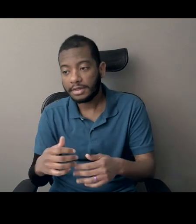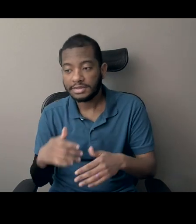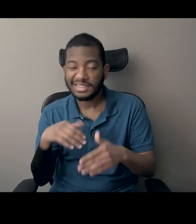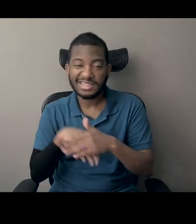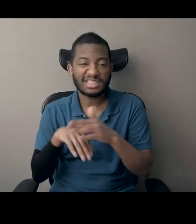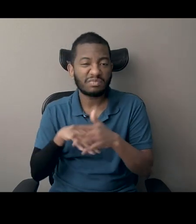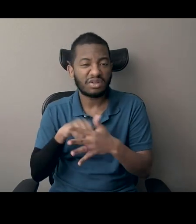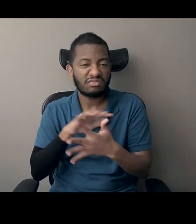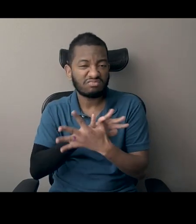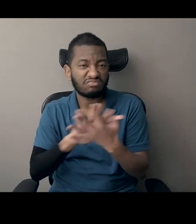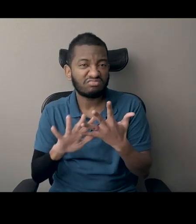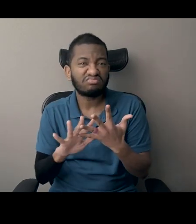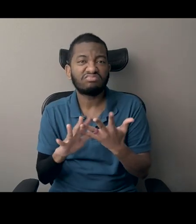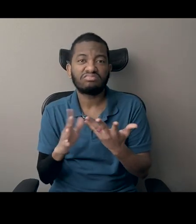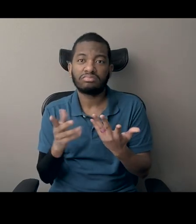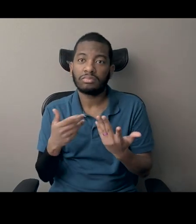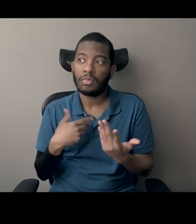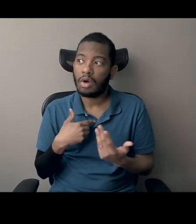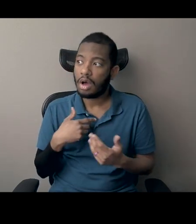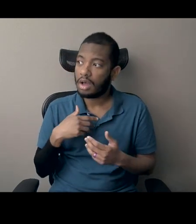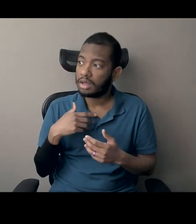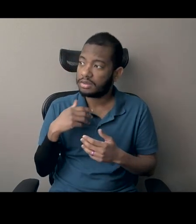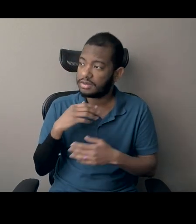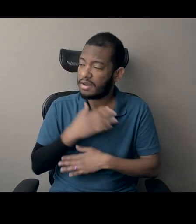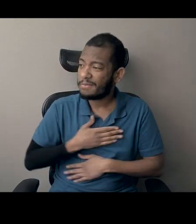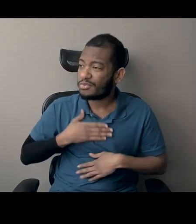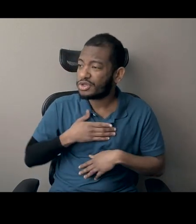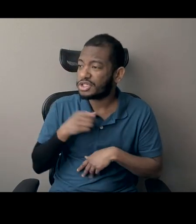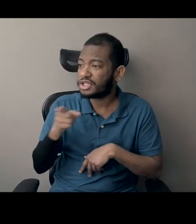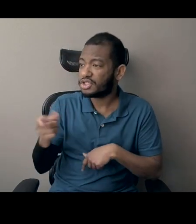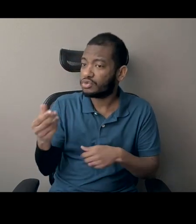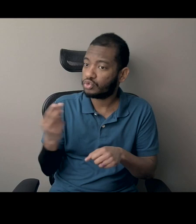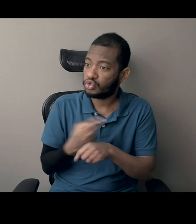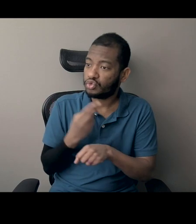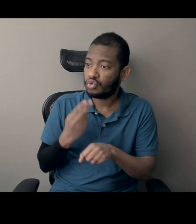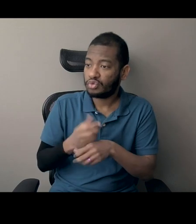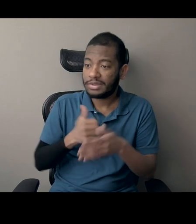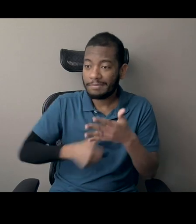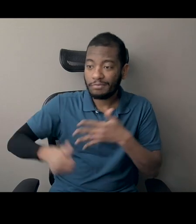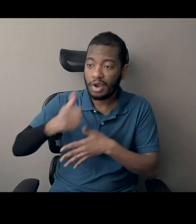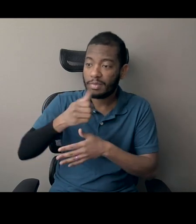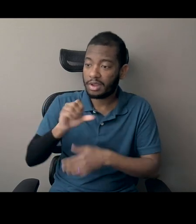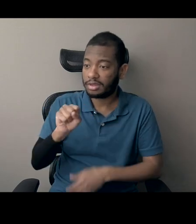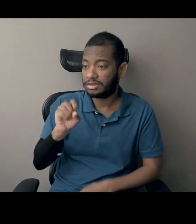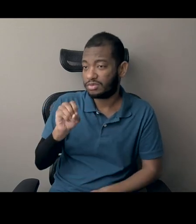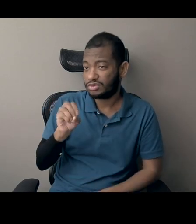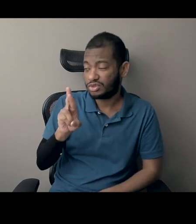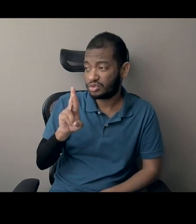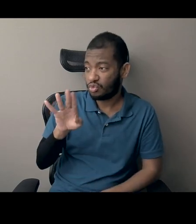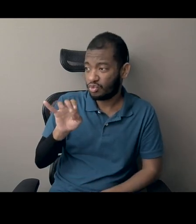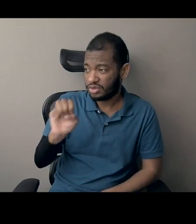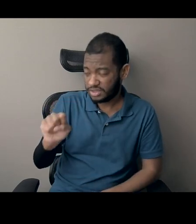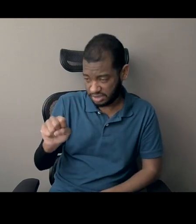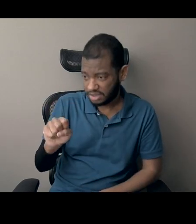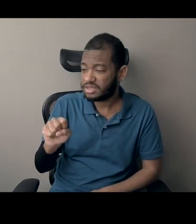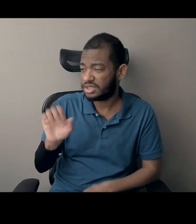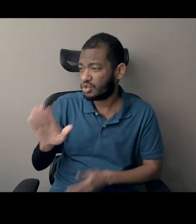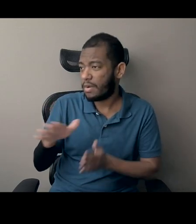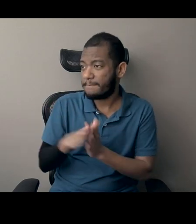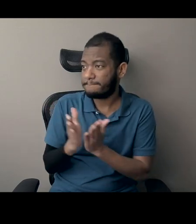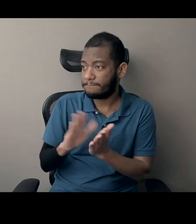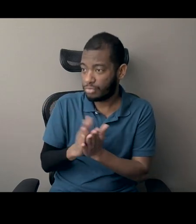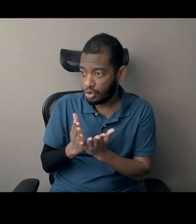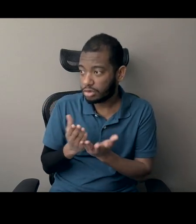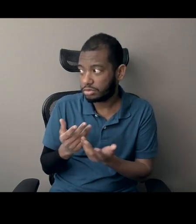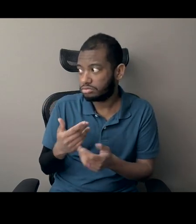I love that you weave primary sources all the way through black was the ink and show some great images so that readers can really see